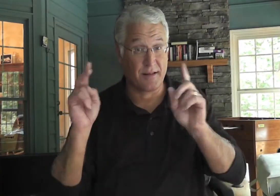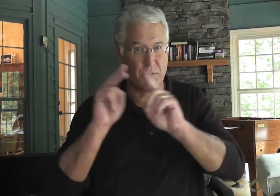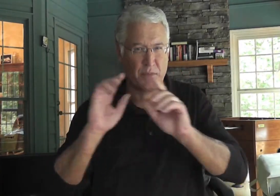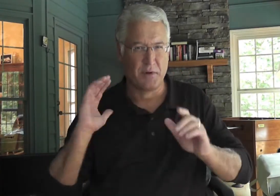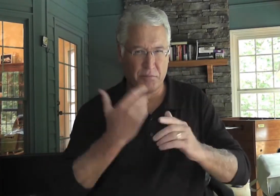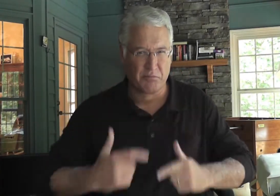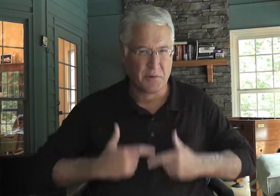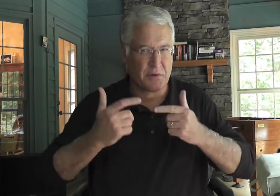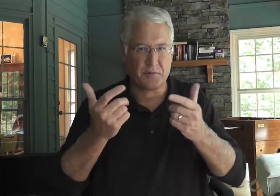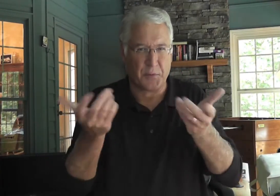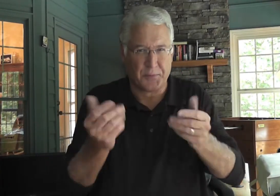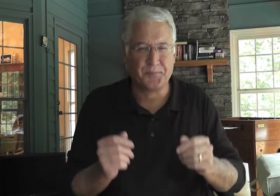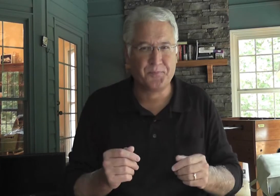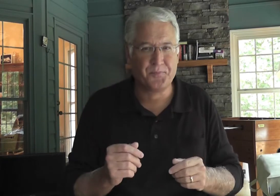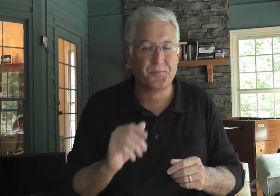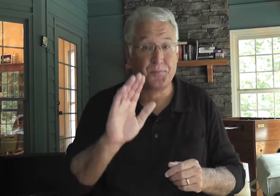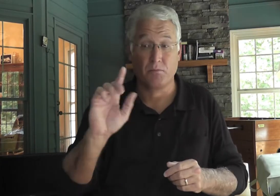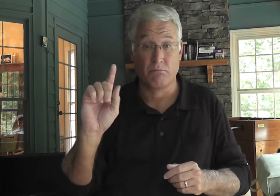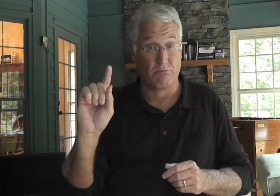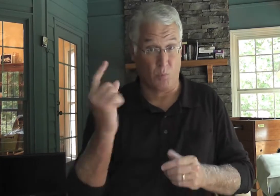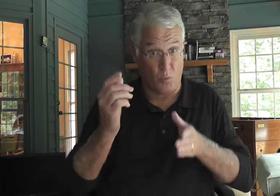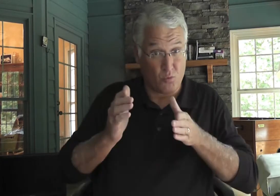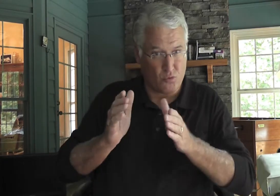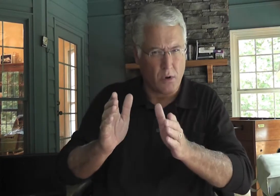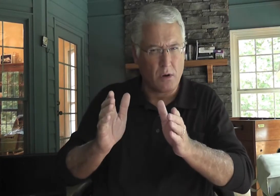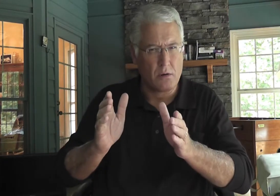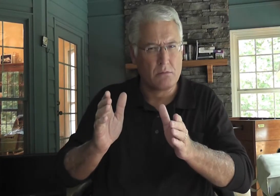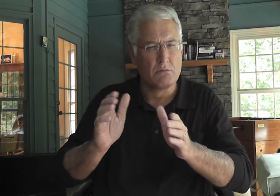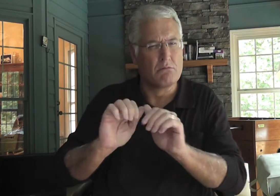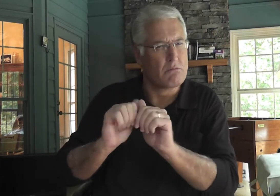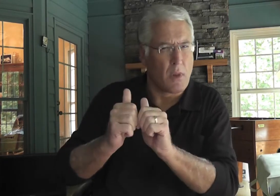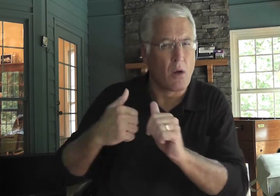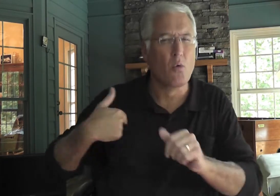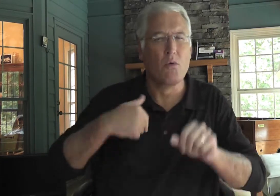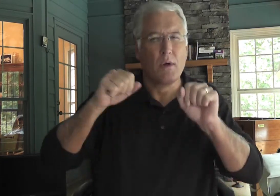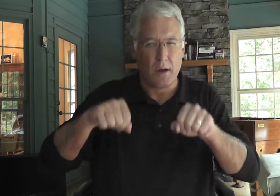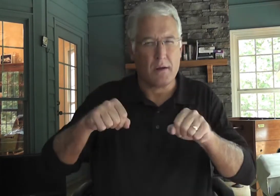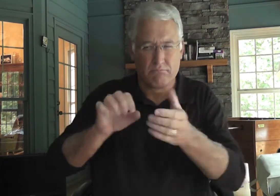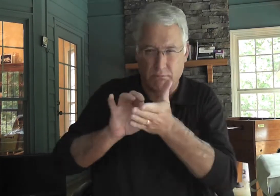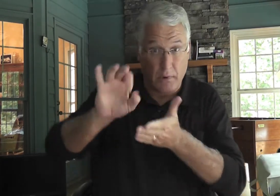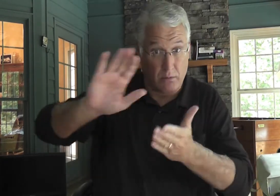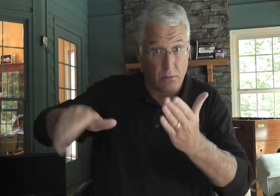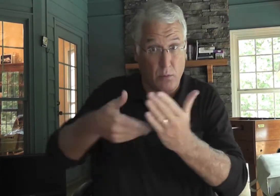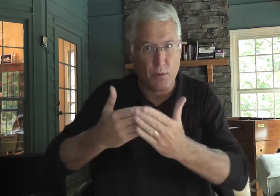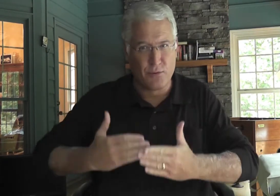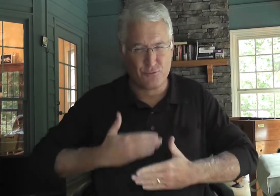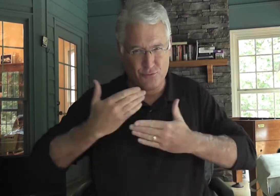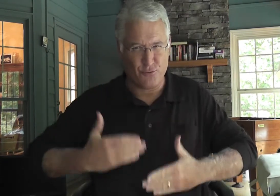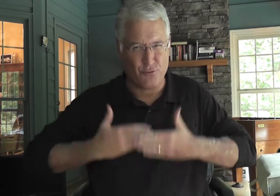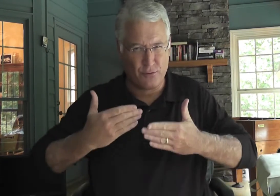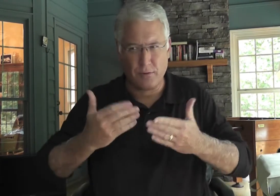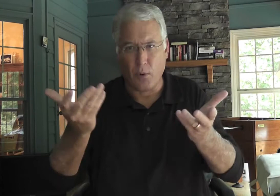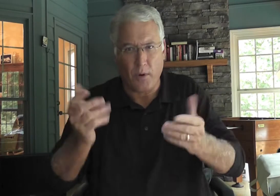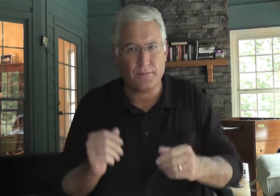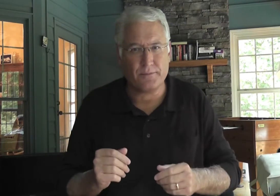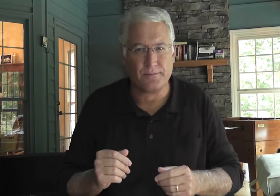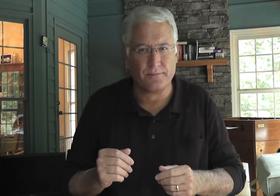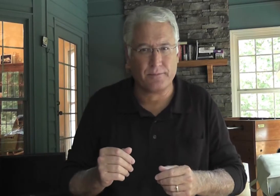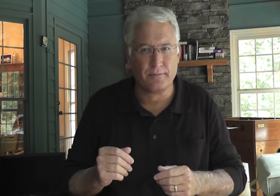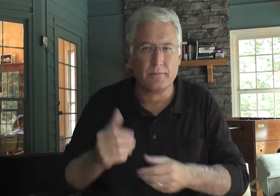Now, how do we apply this to our Christian life? Well, there's only one way that we can have joy. That we can count it